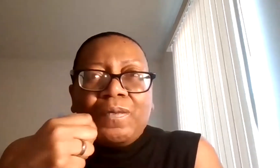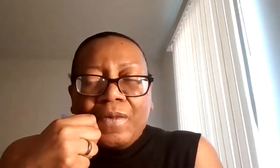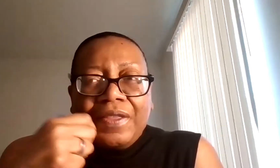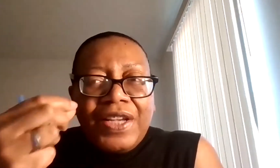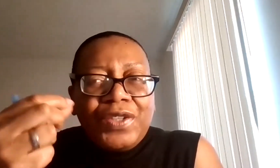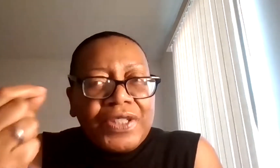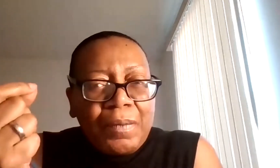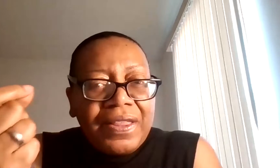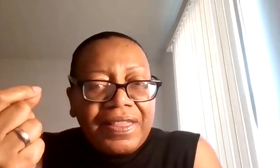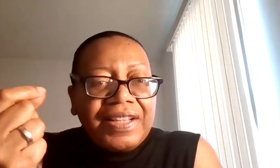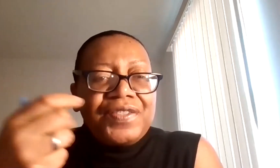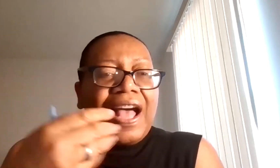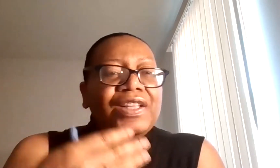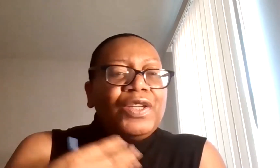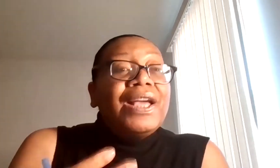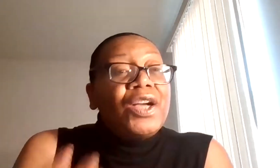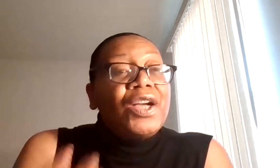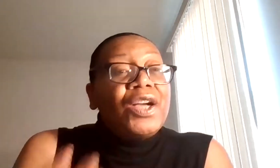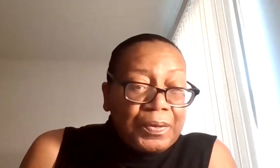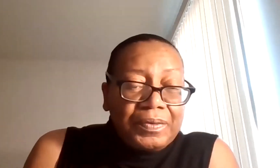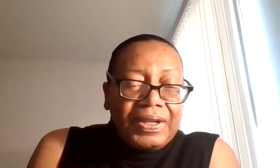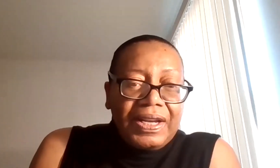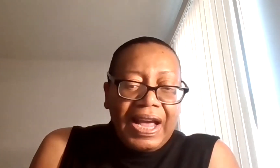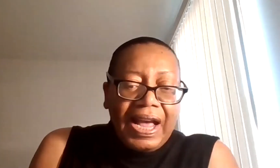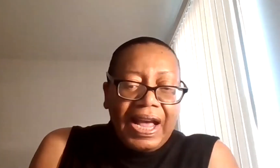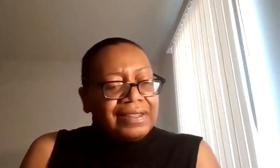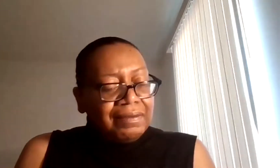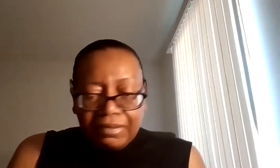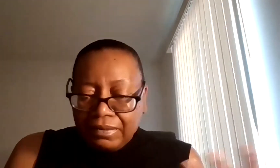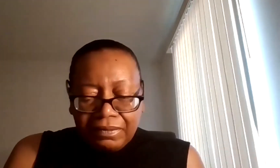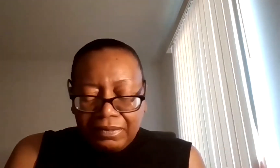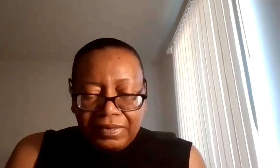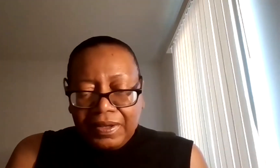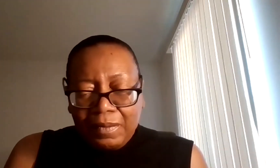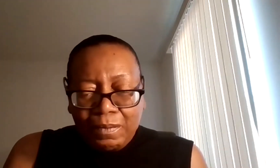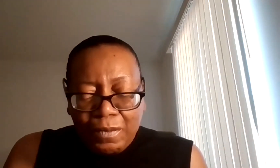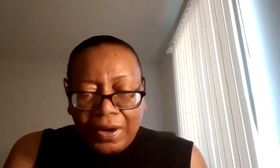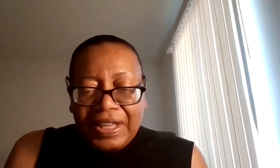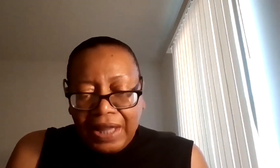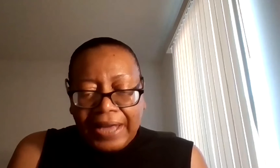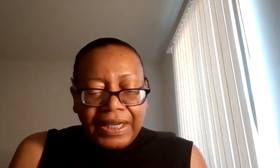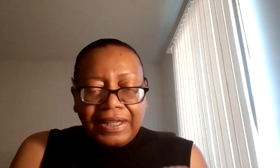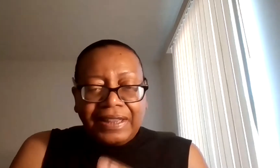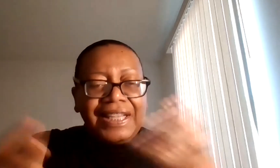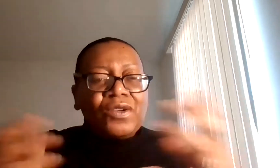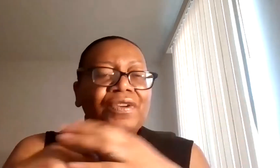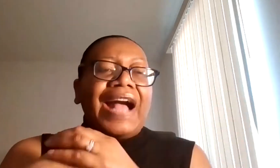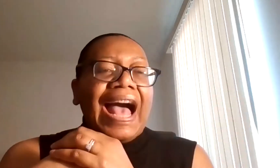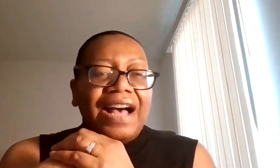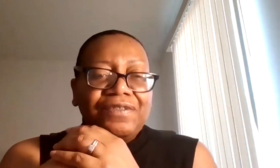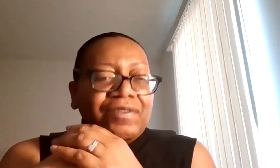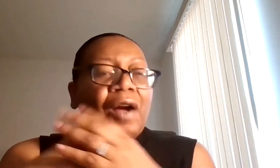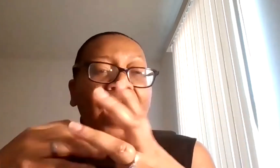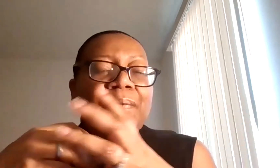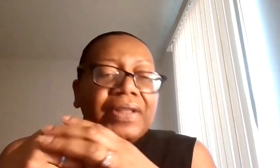these are some of the things that you can go through and more than likely at least over